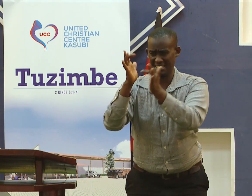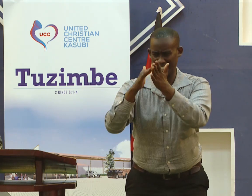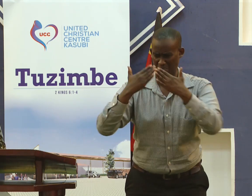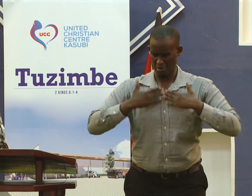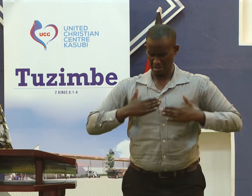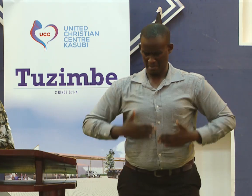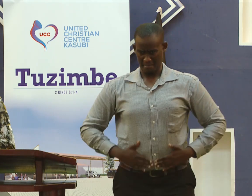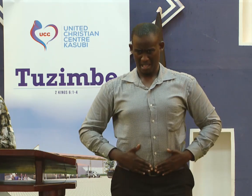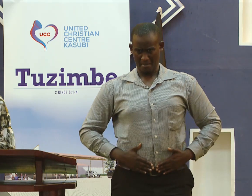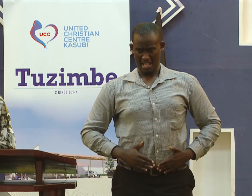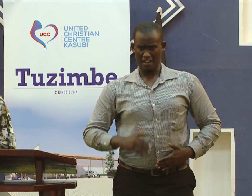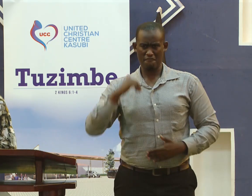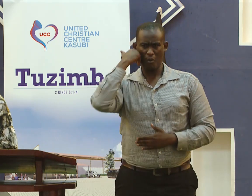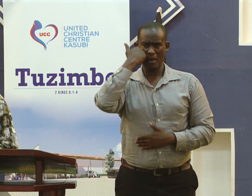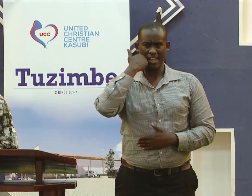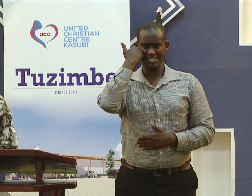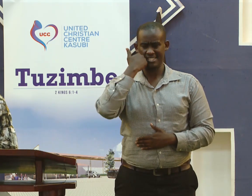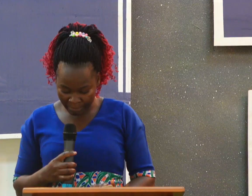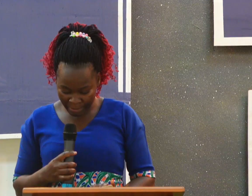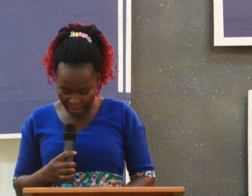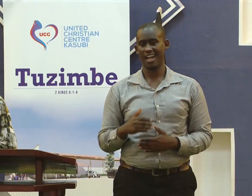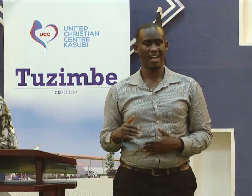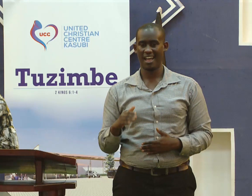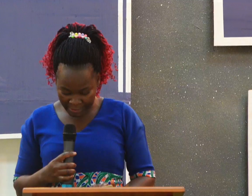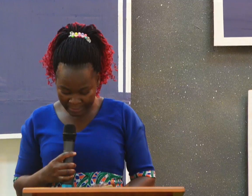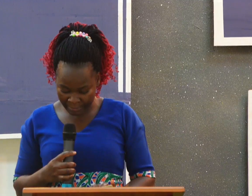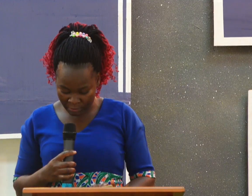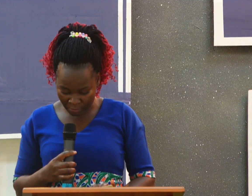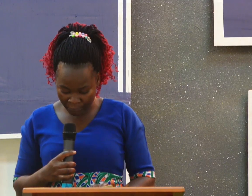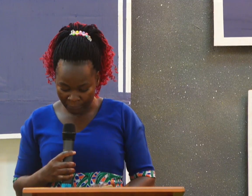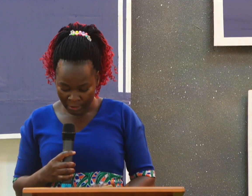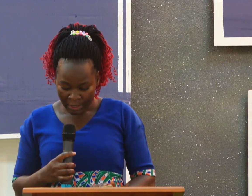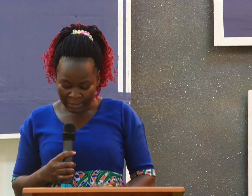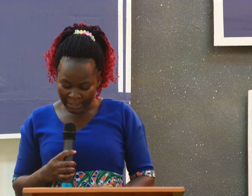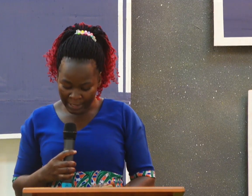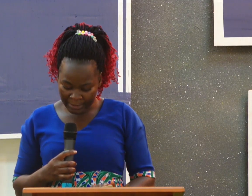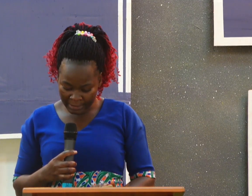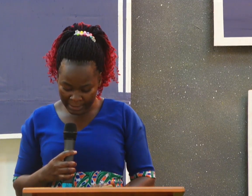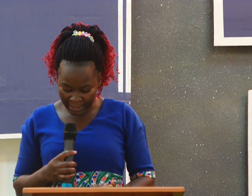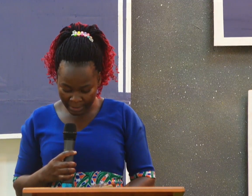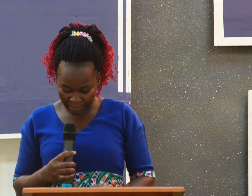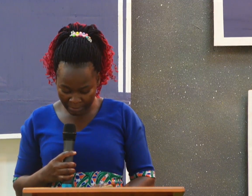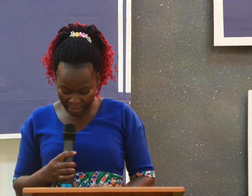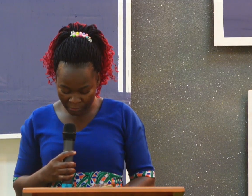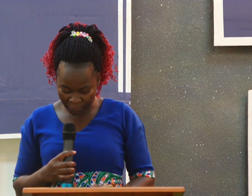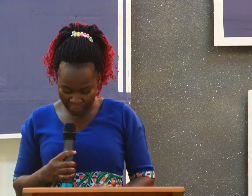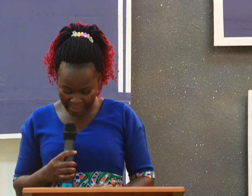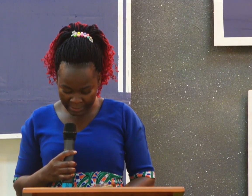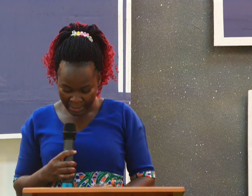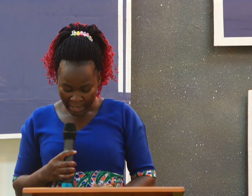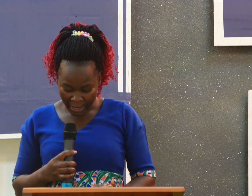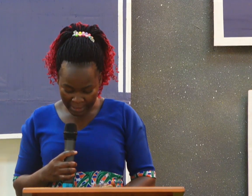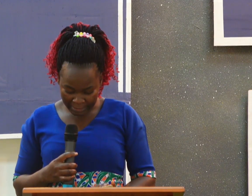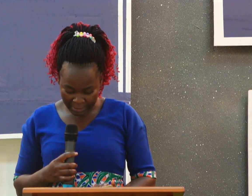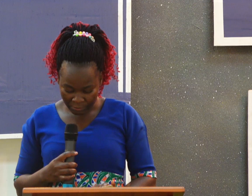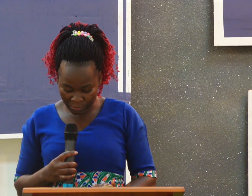Do you not know that your bodies are the members of Christ himself? Shall I then take the members of Christ